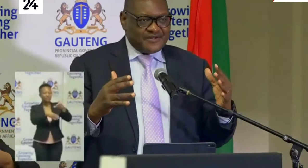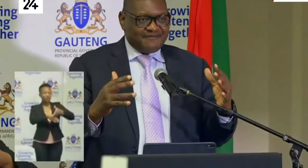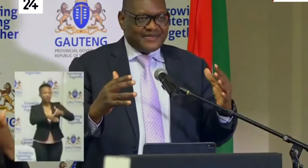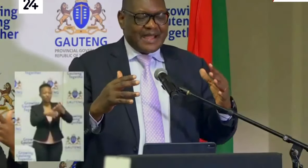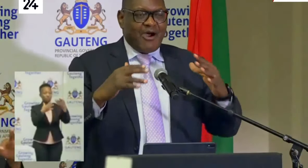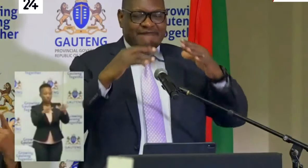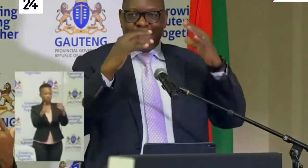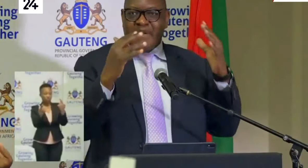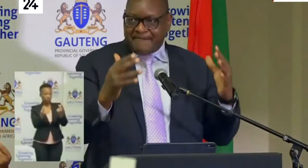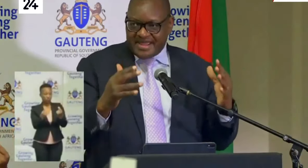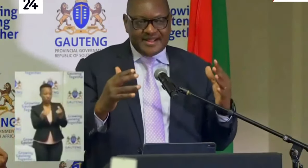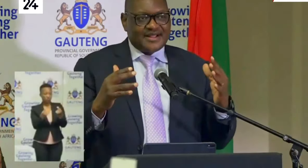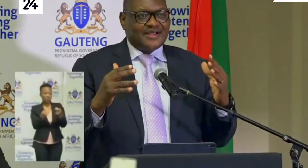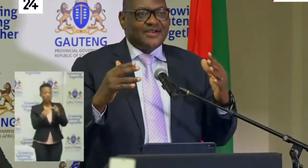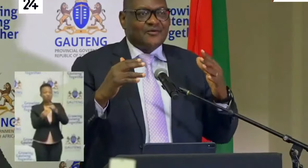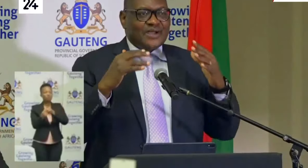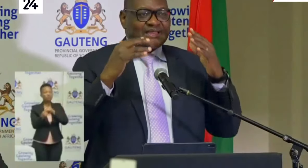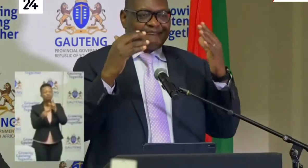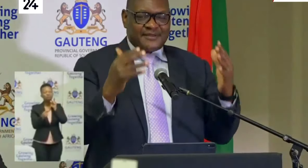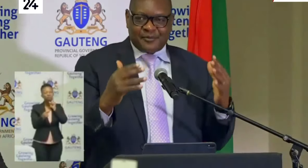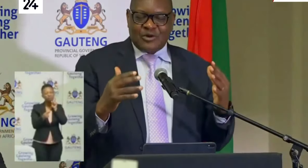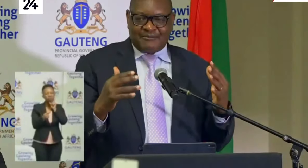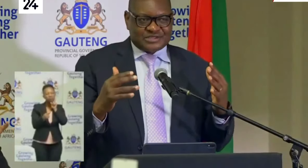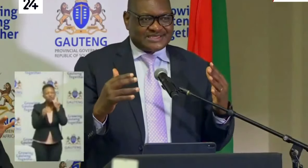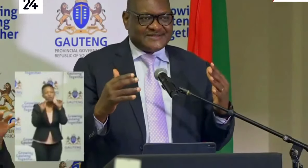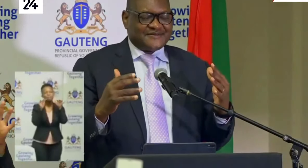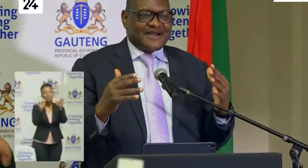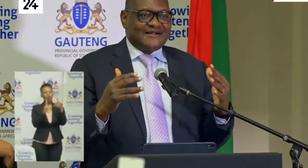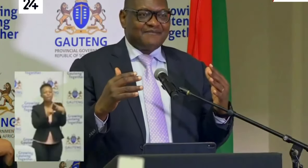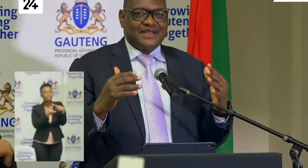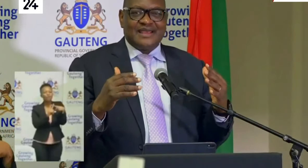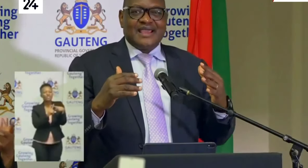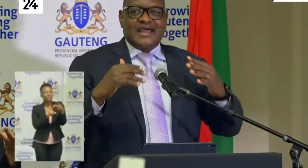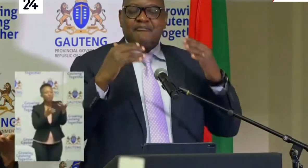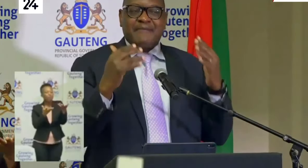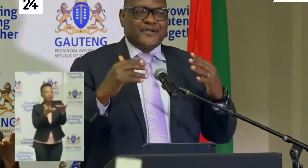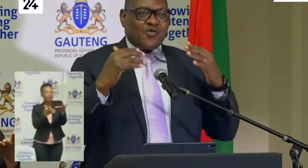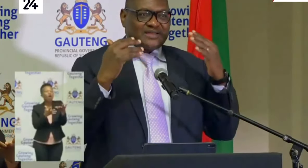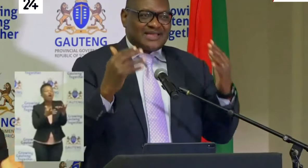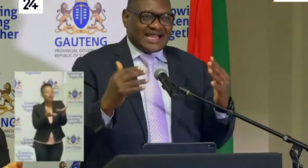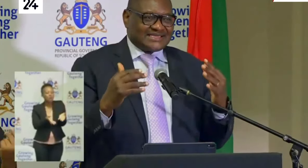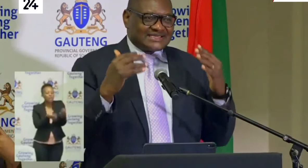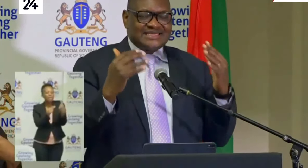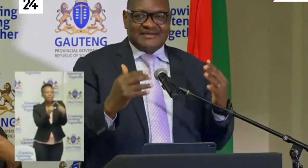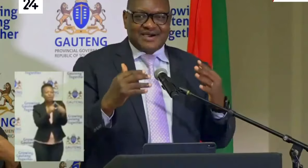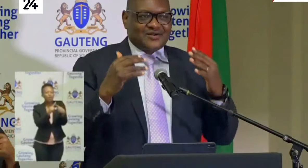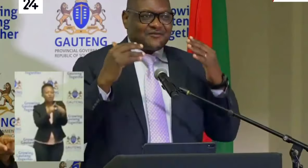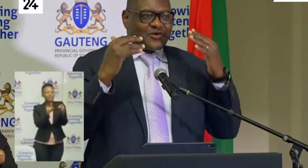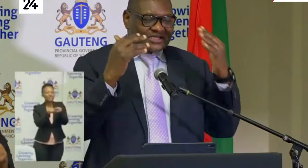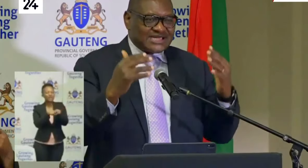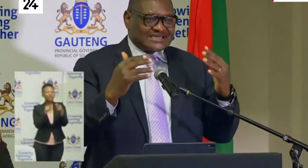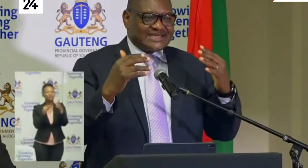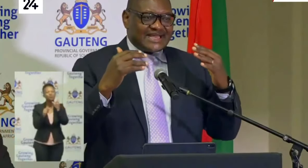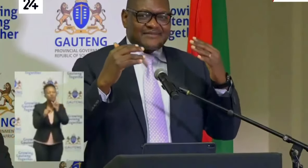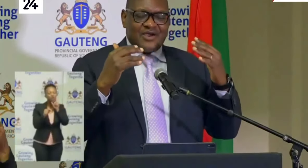been doing of mapping where the people who are positive are and mapping where the largest number of